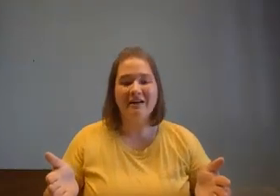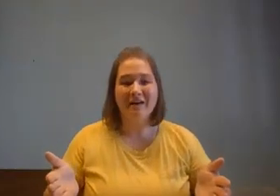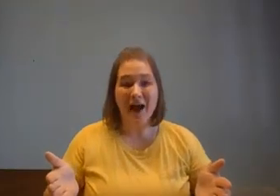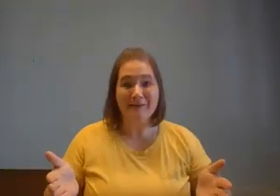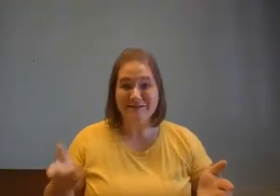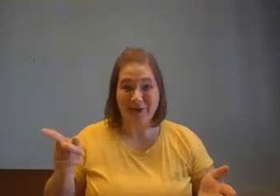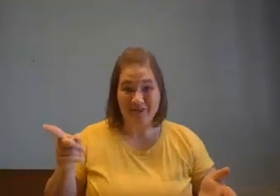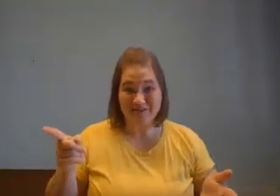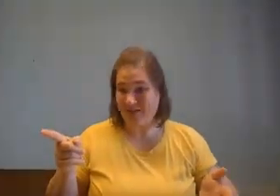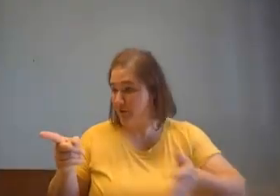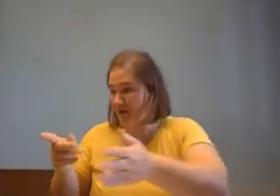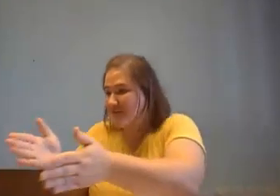I'm going to smell this flower!